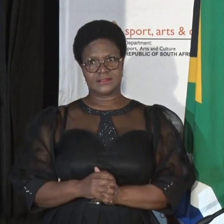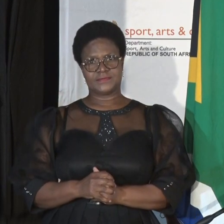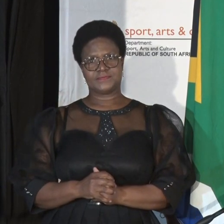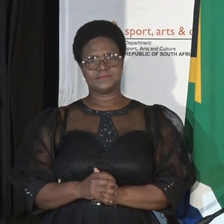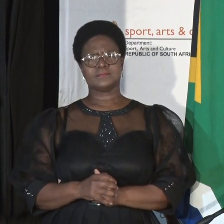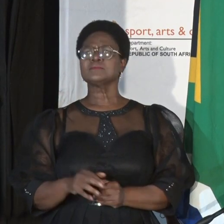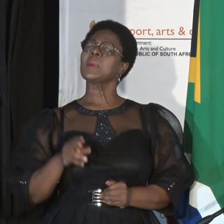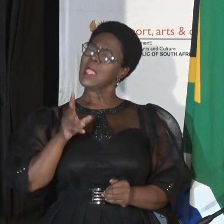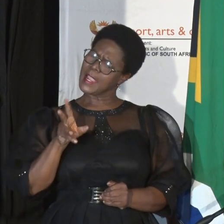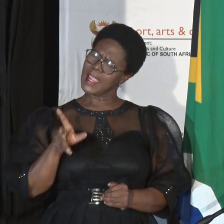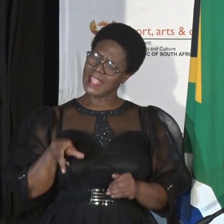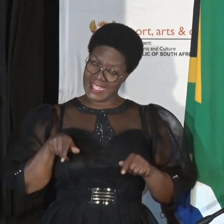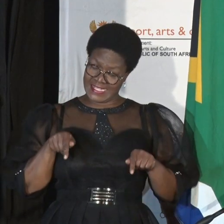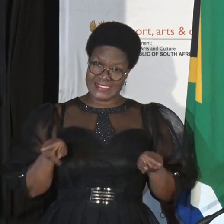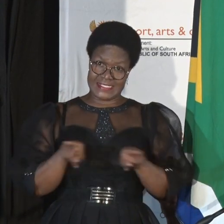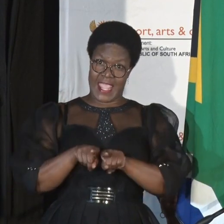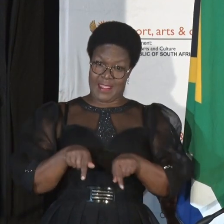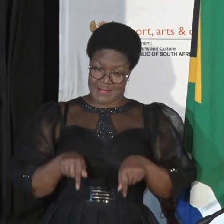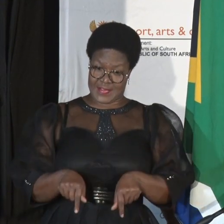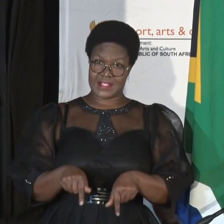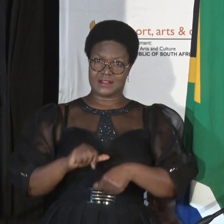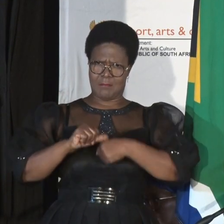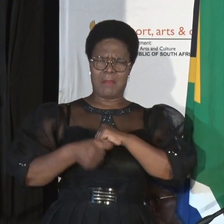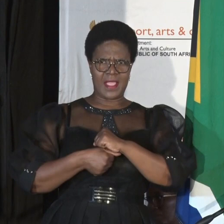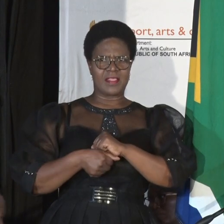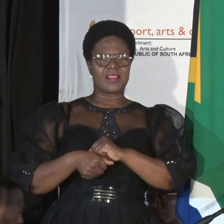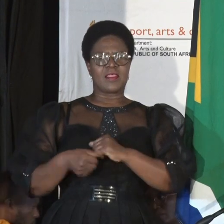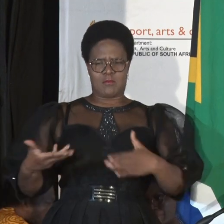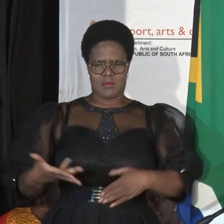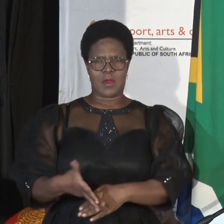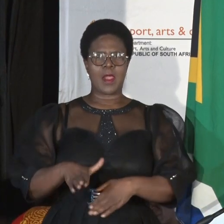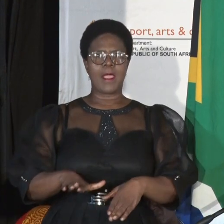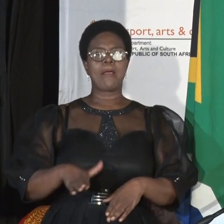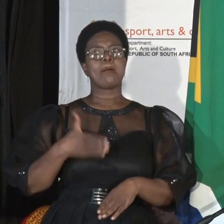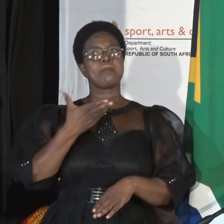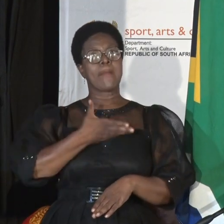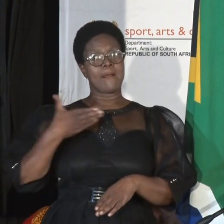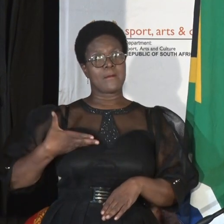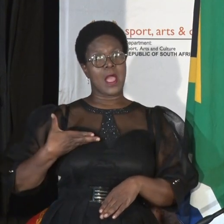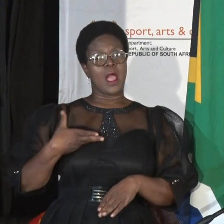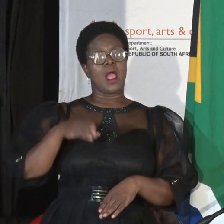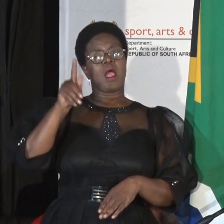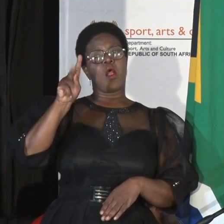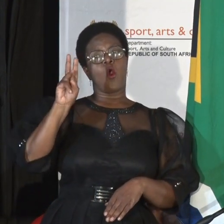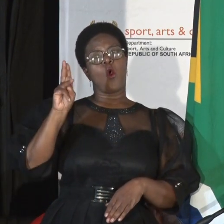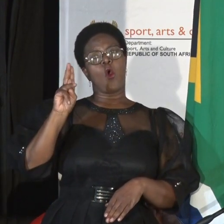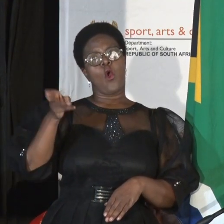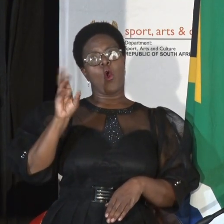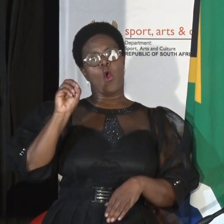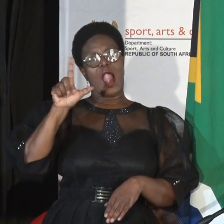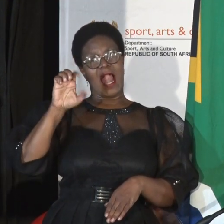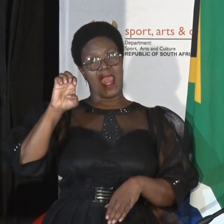also this month we will be laying to rest the mortal remains of Miss Collegar Tuniswa Shabani on the